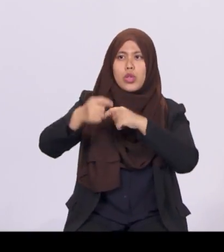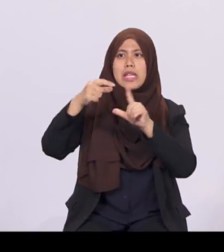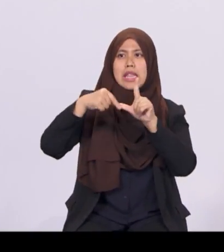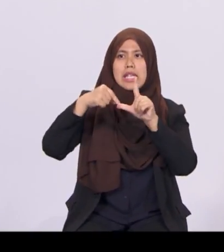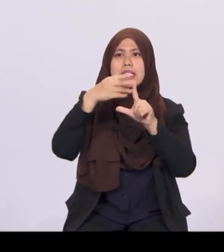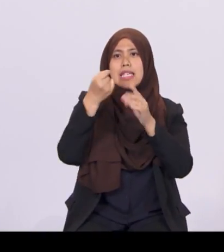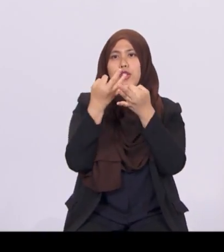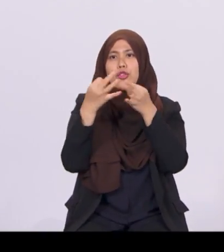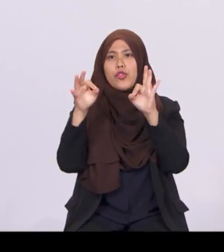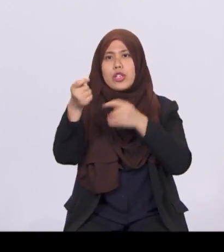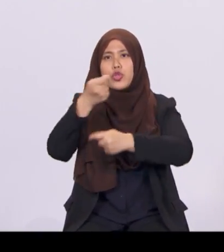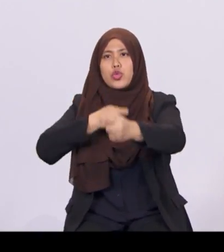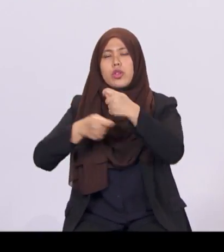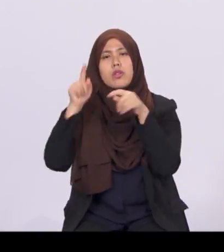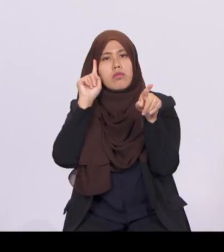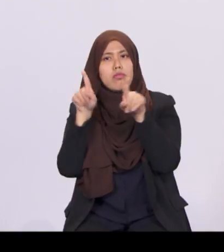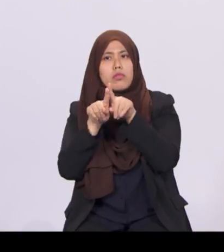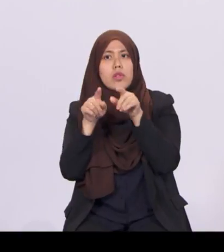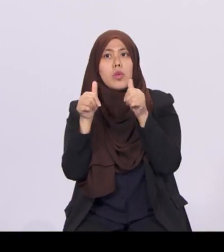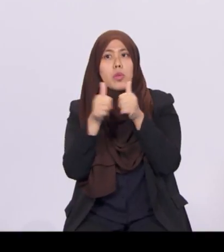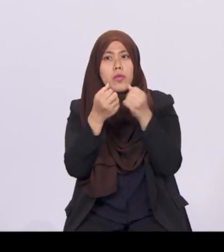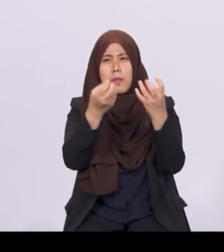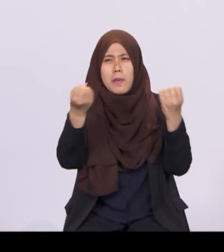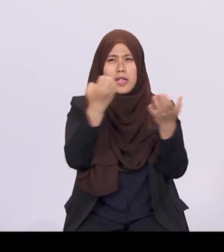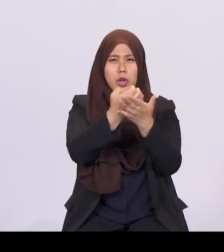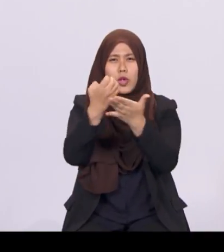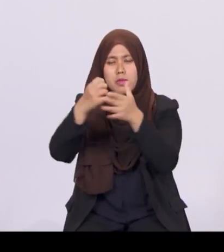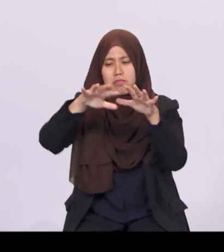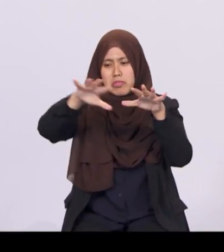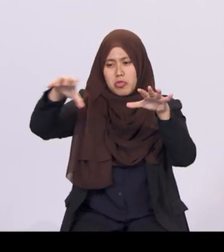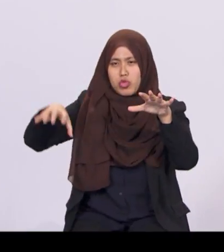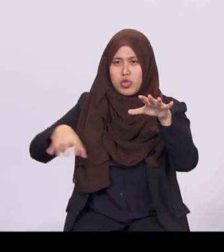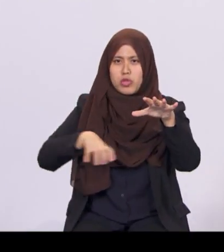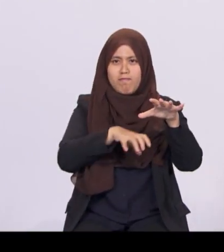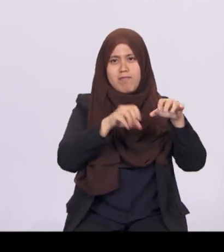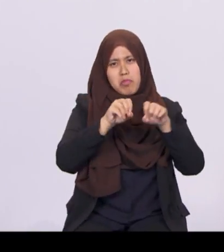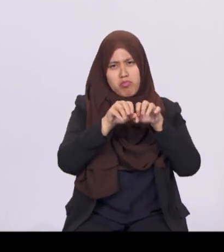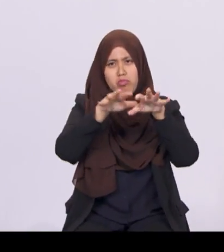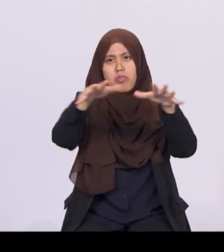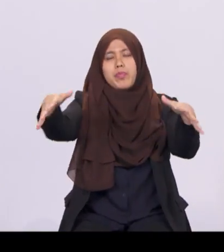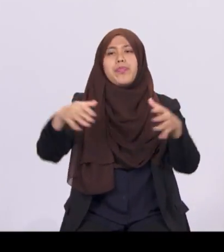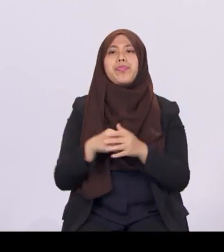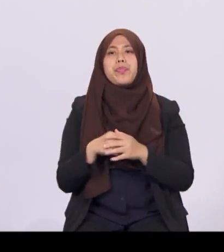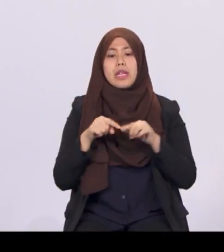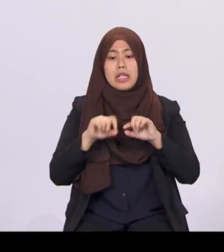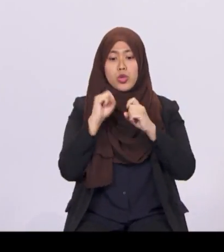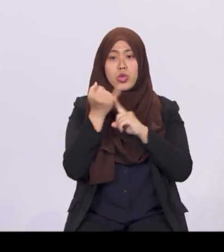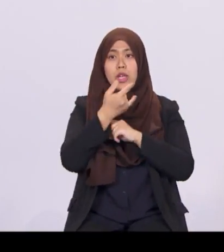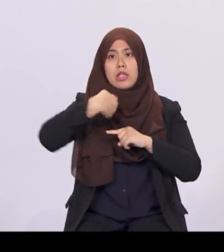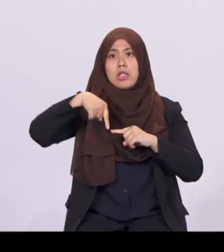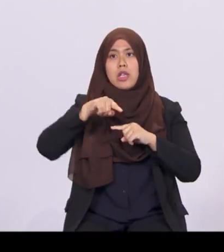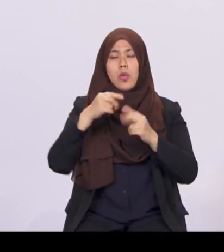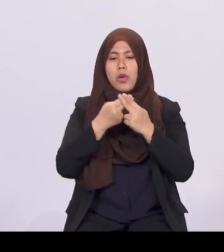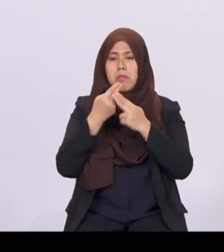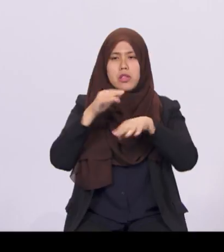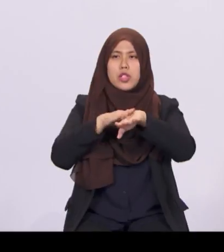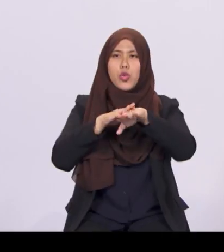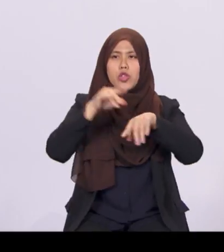beyond. As a society, we are multi-racial with an international outlook, enabling us to